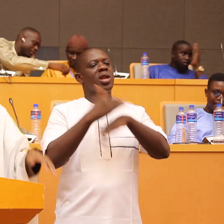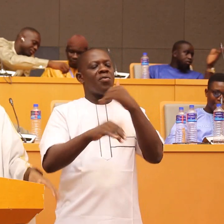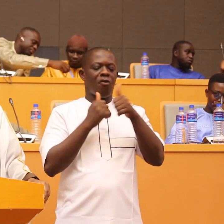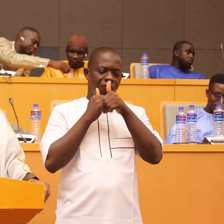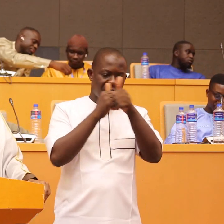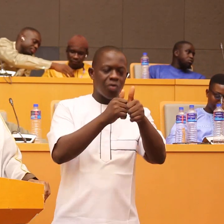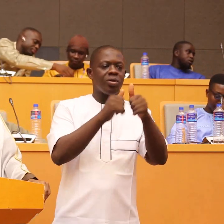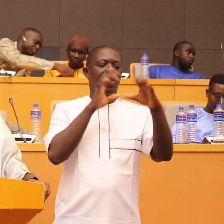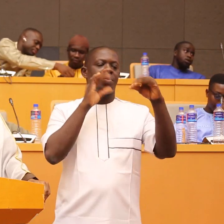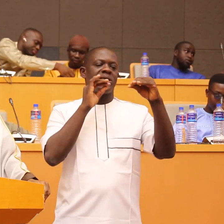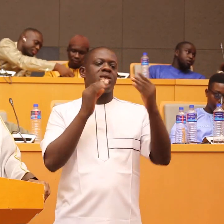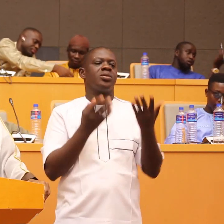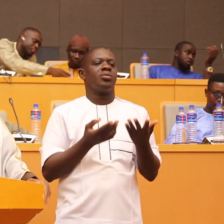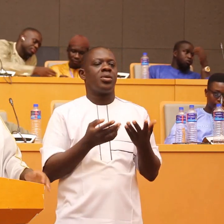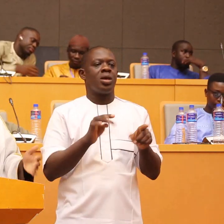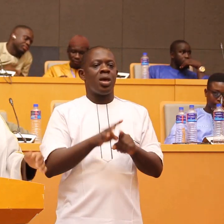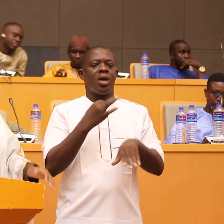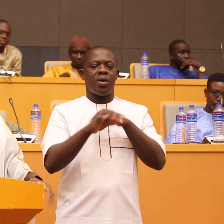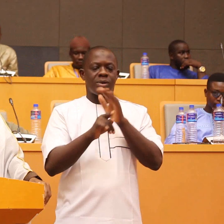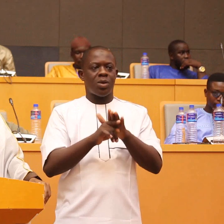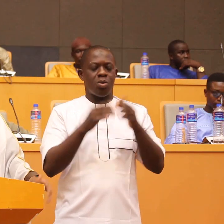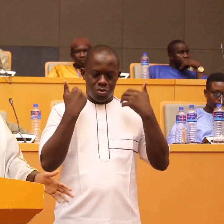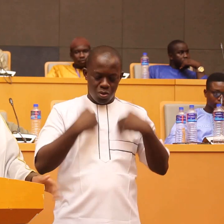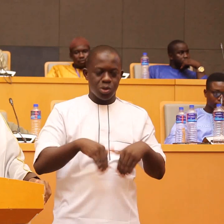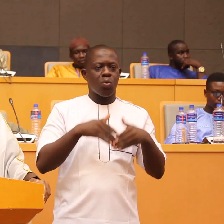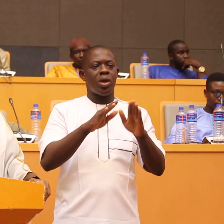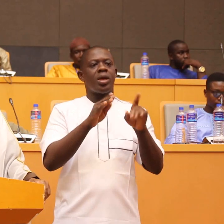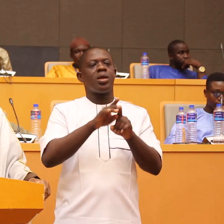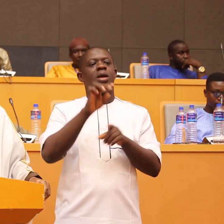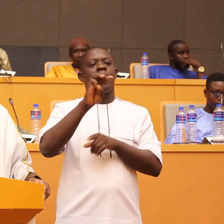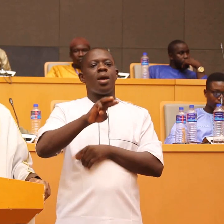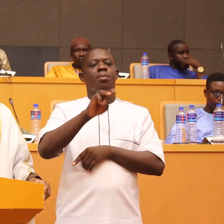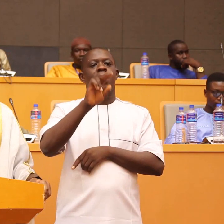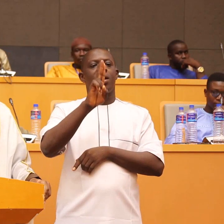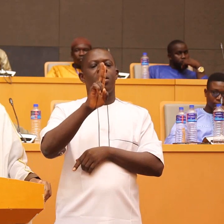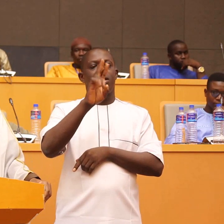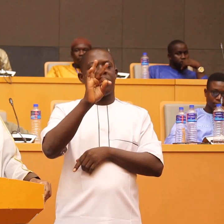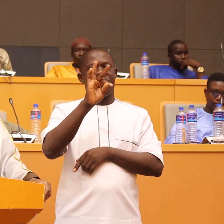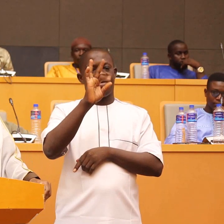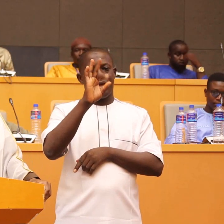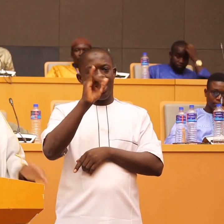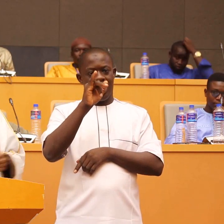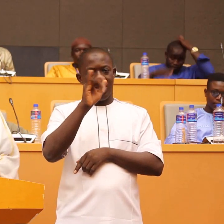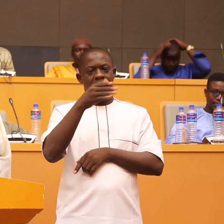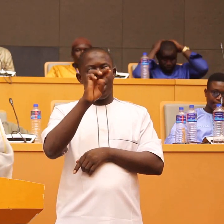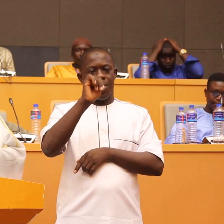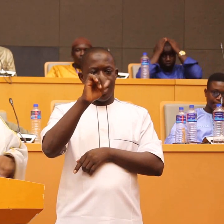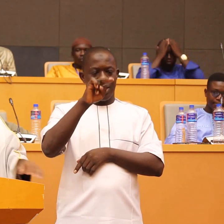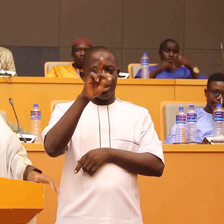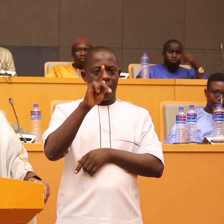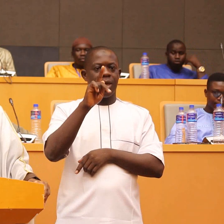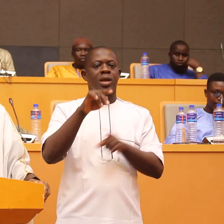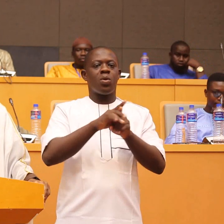appearance if you dress like Mufti Mufti Masha Allah he's alim when we